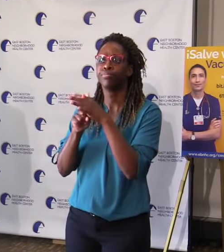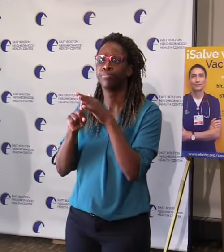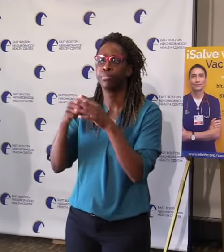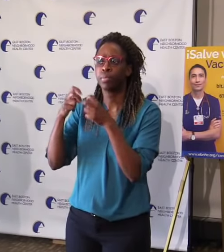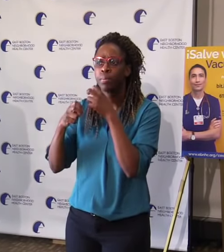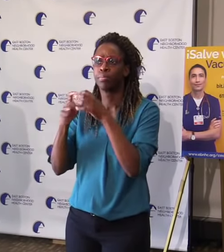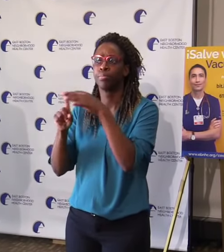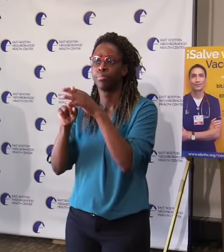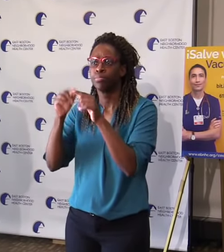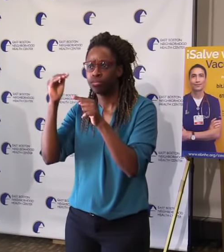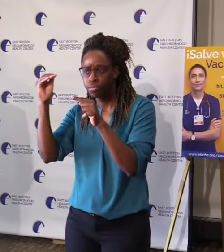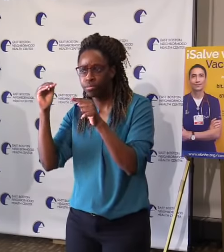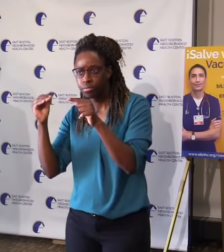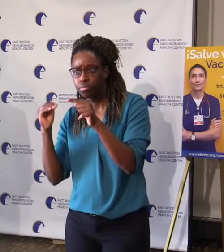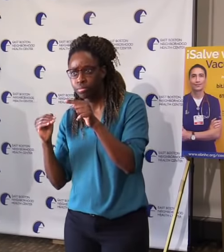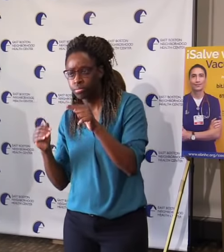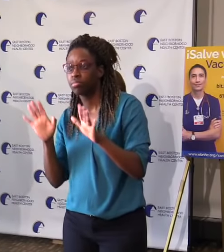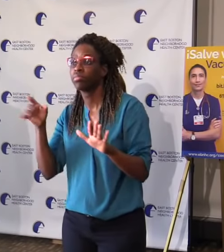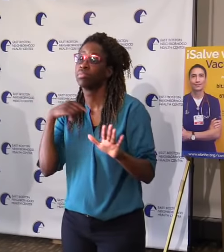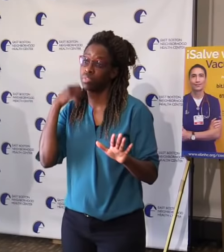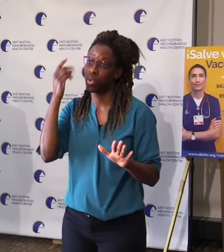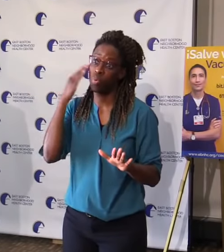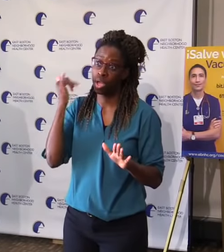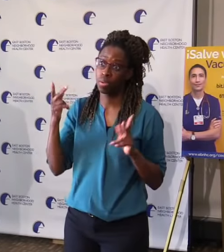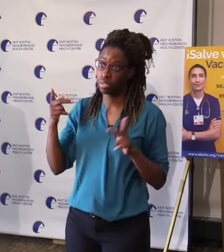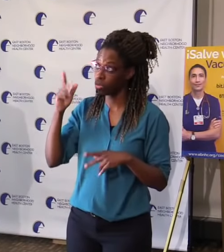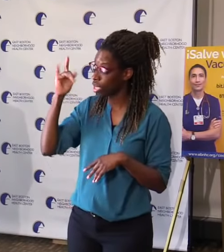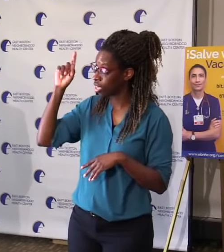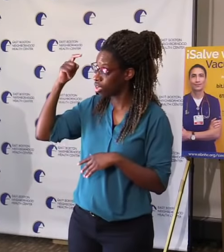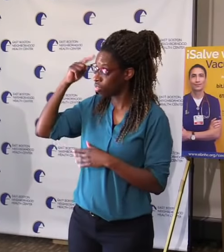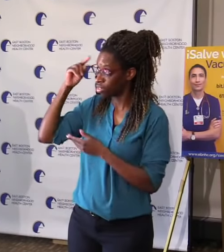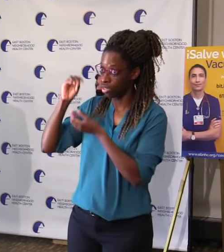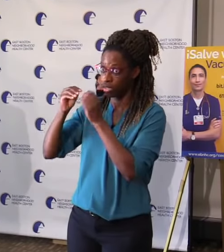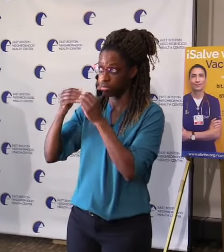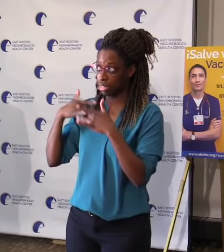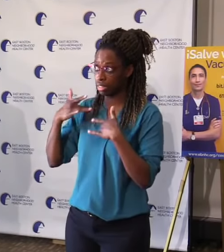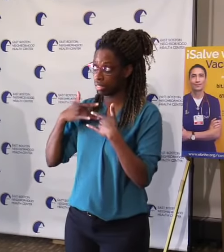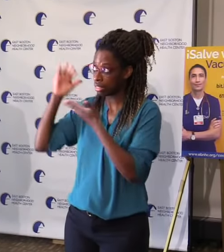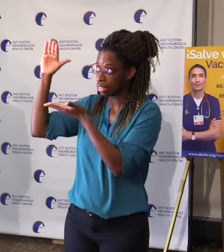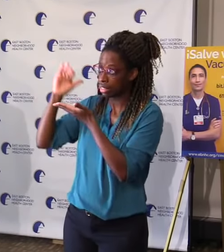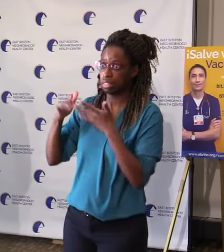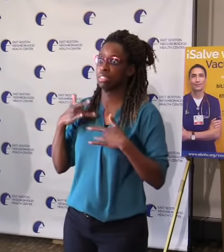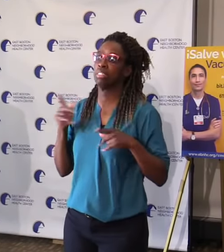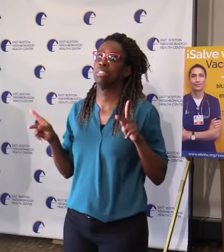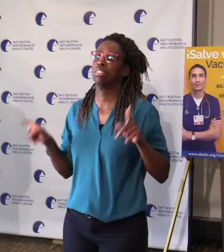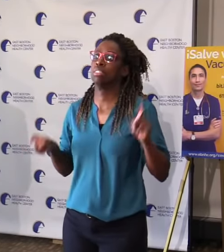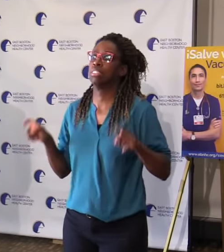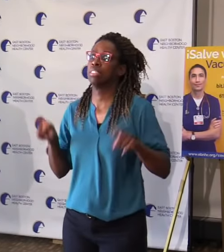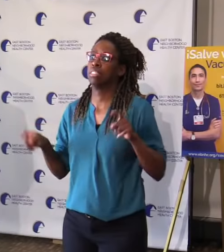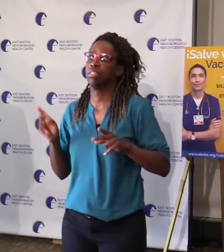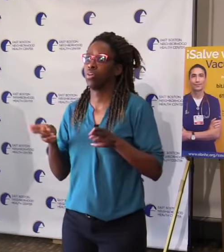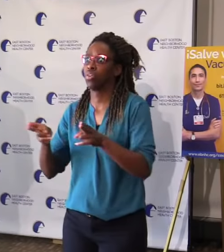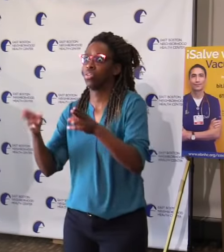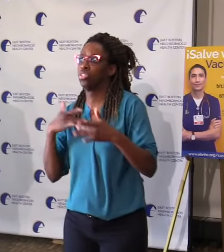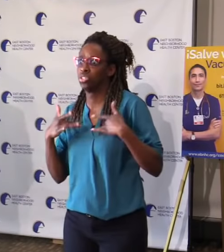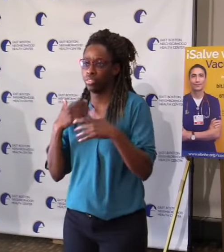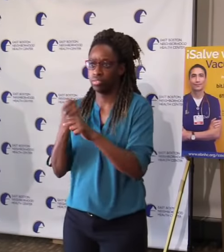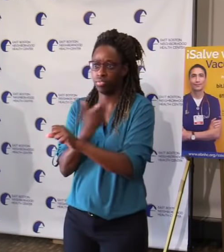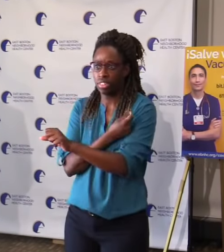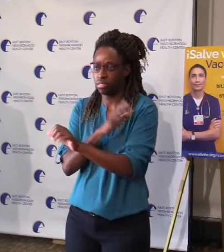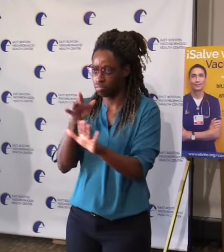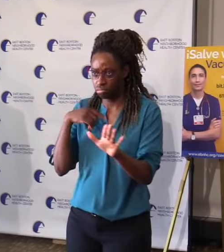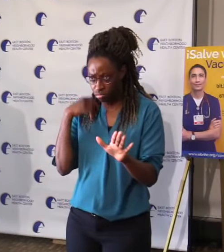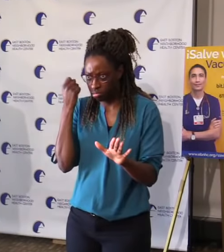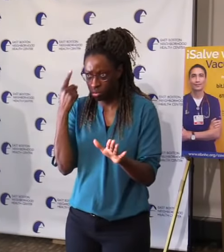coming from the federal government and a lot of anxiety from people about wanting to get vaccinated. And I completely understand